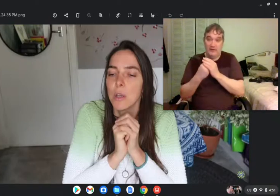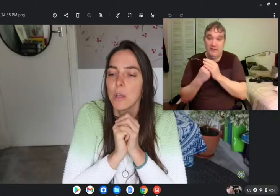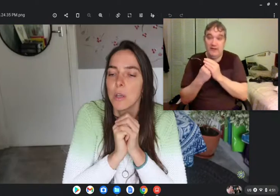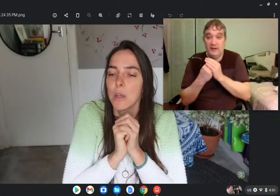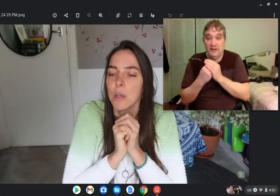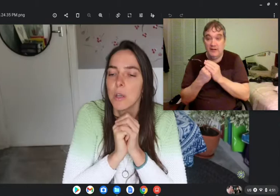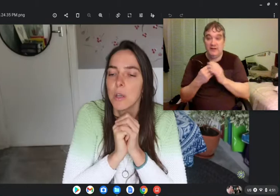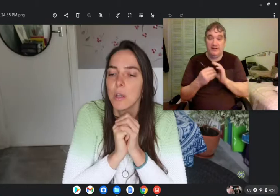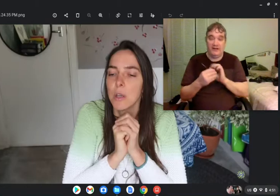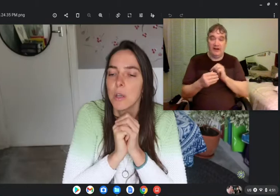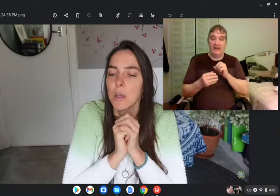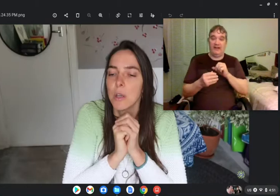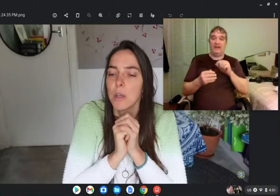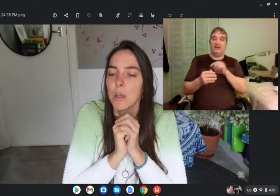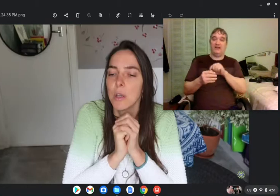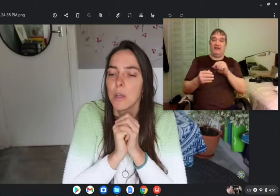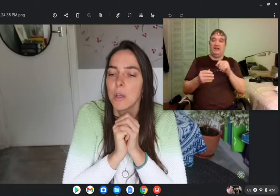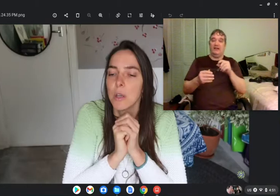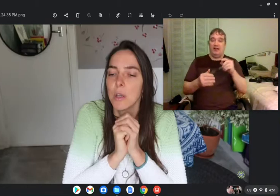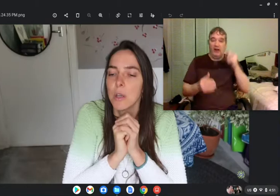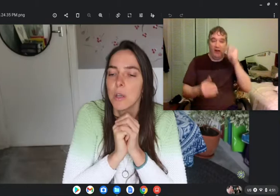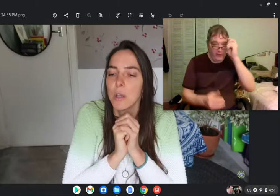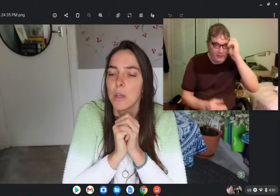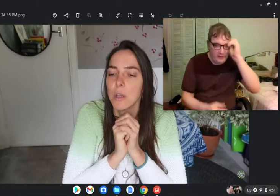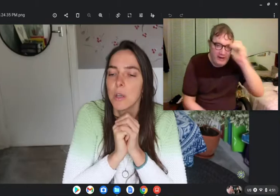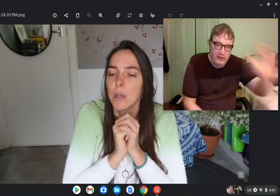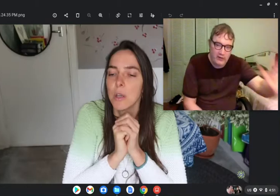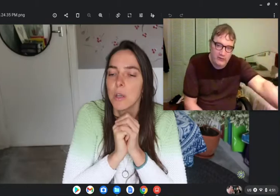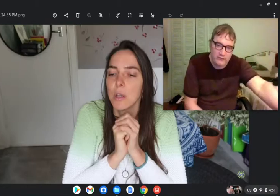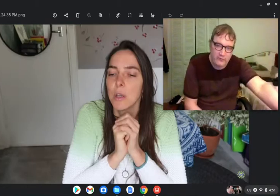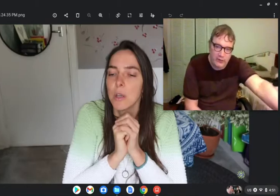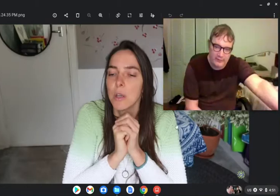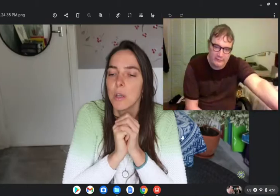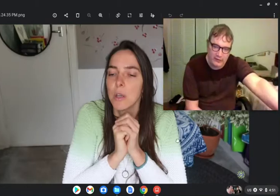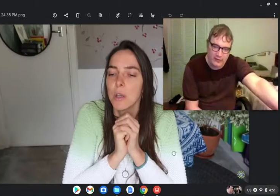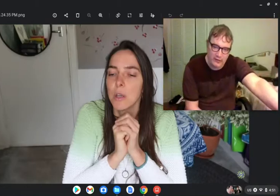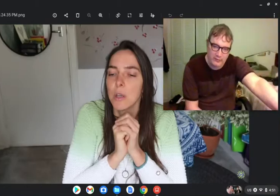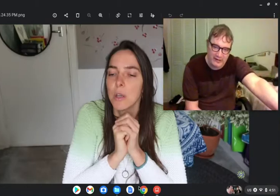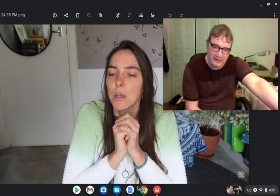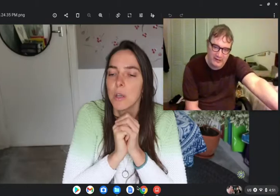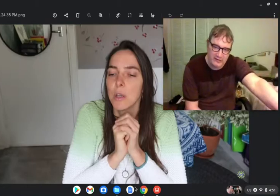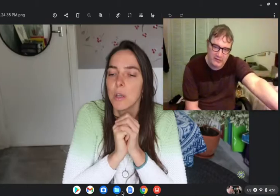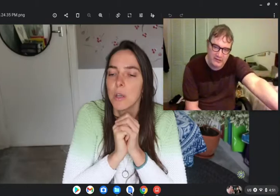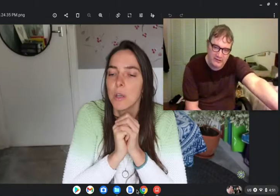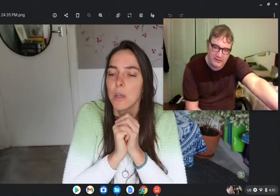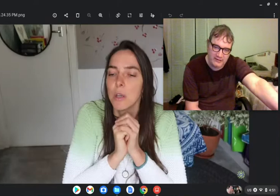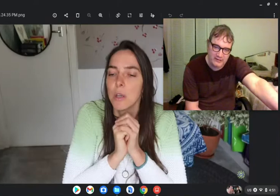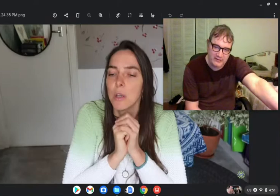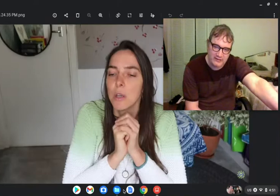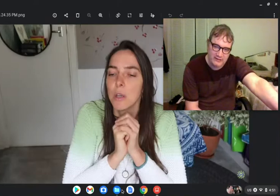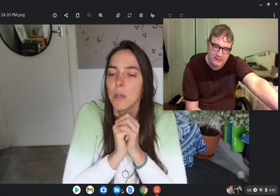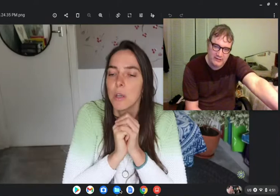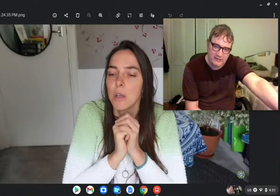let's do oh look at how long those four arms are oh my gosh